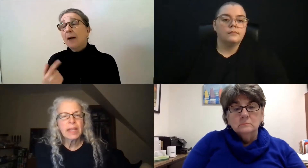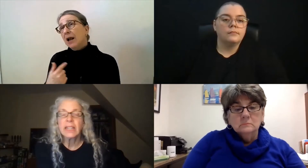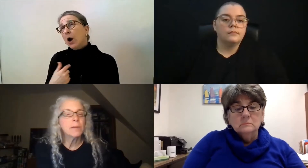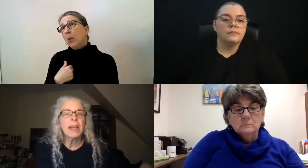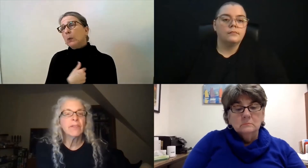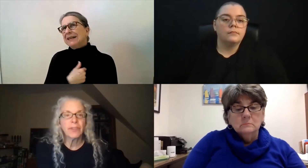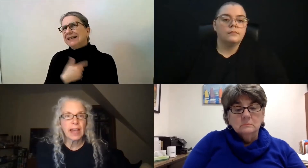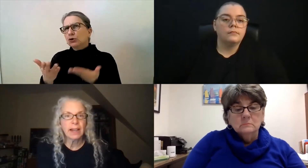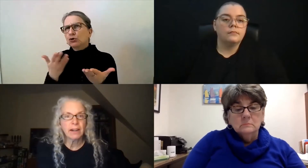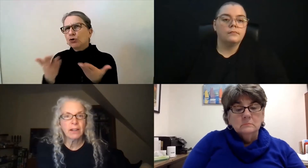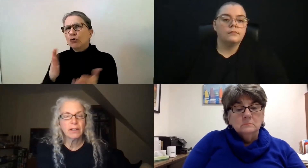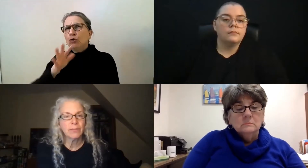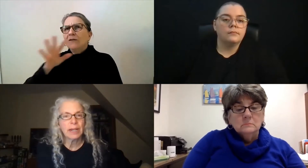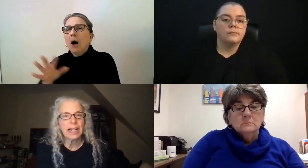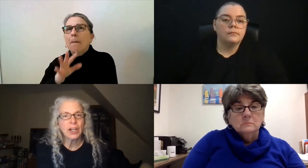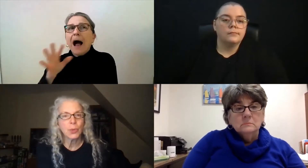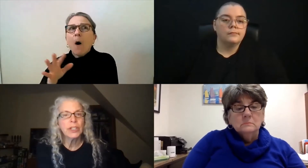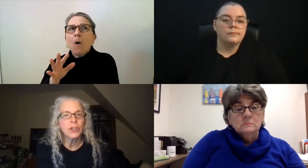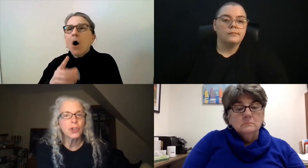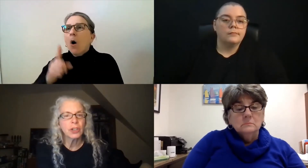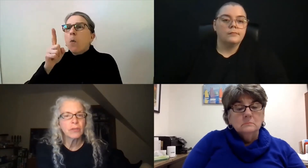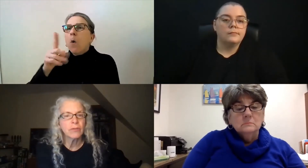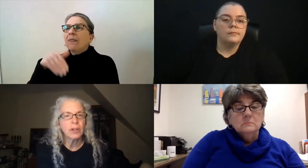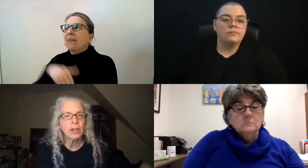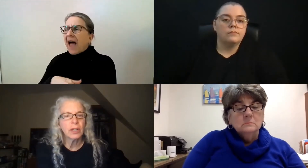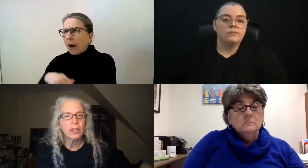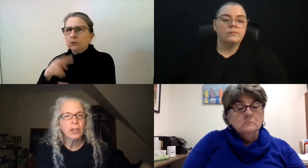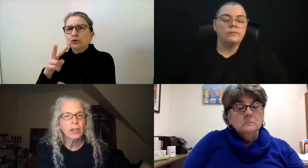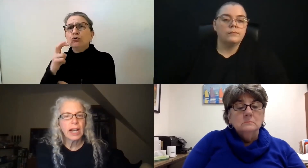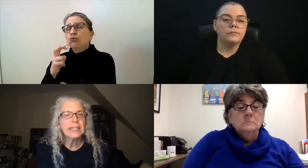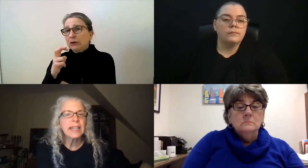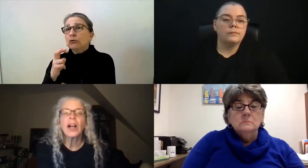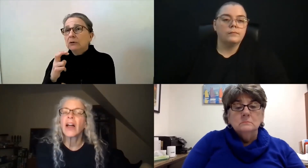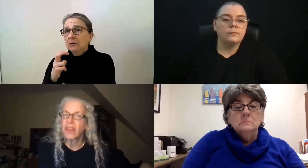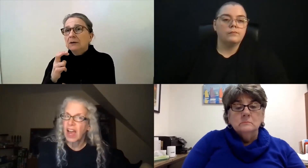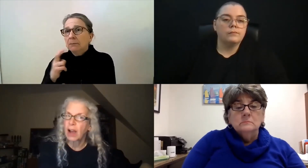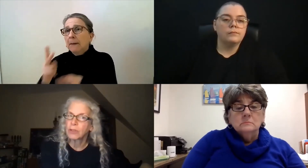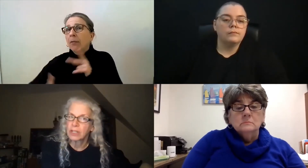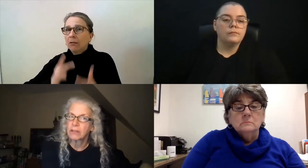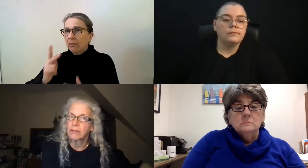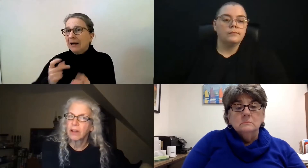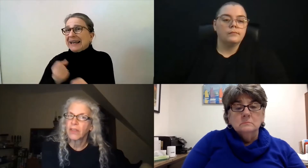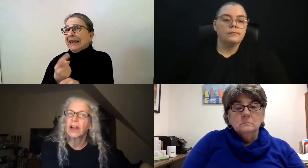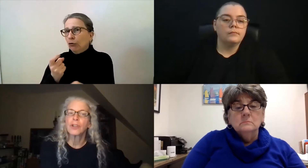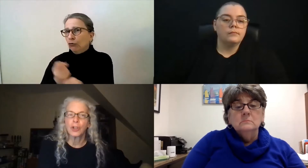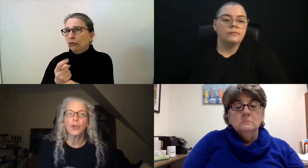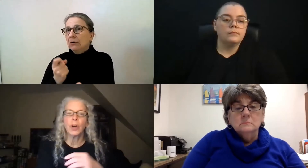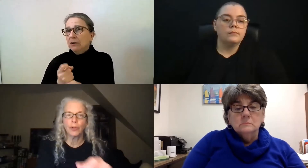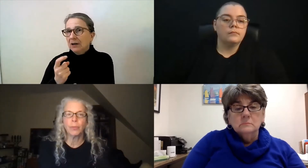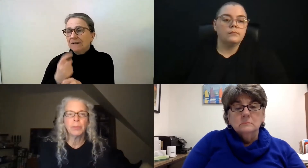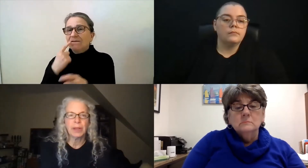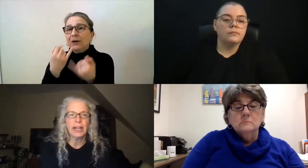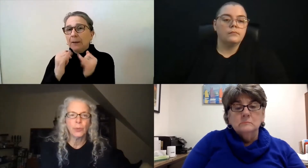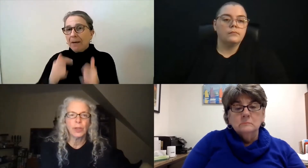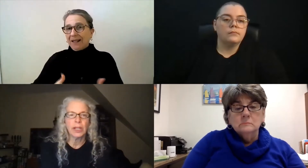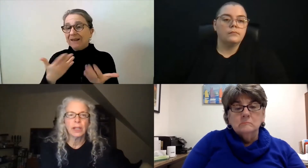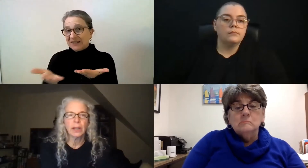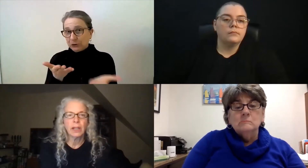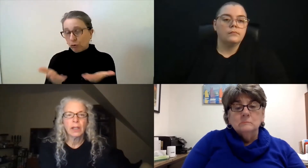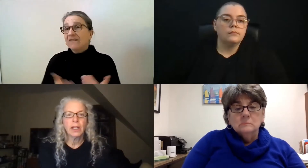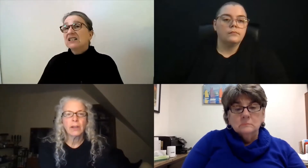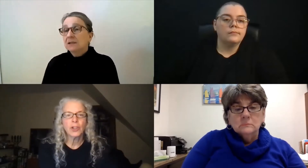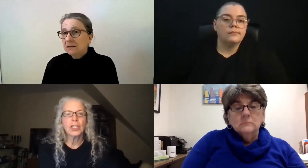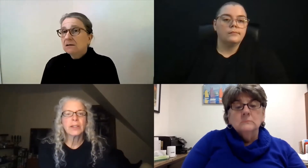And the demand for that, my gosh, we serve, I'd say 1,000, 1,200 people annually,